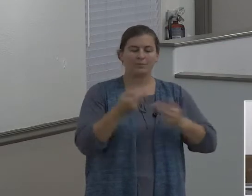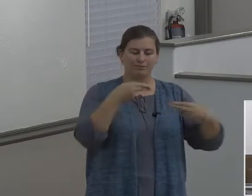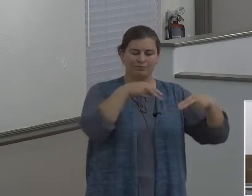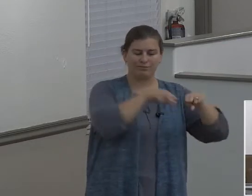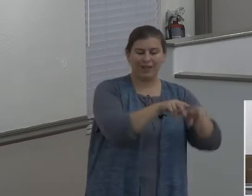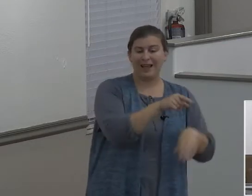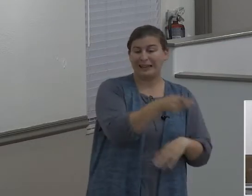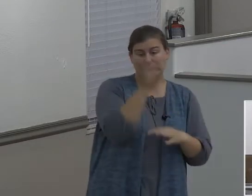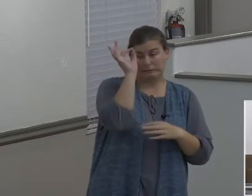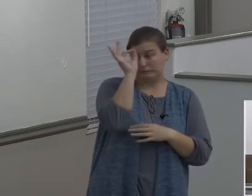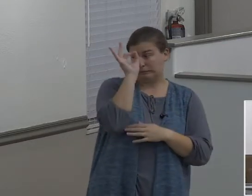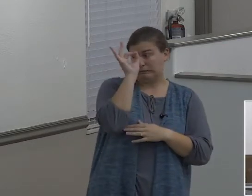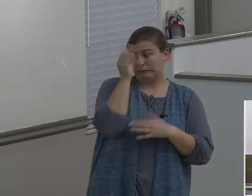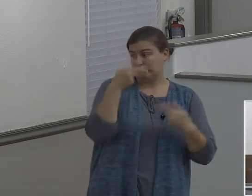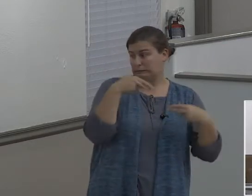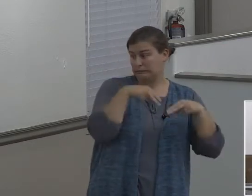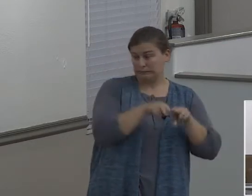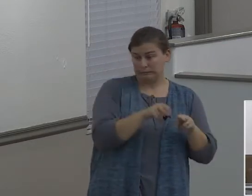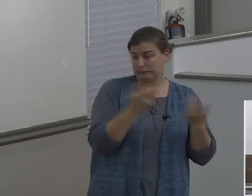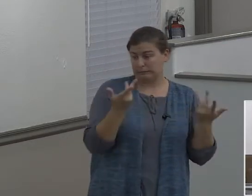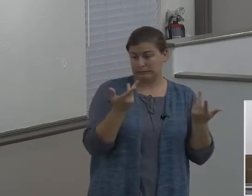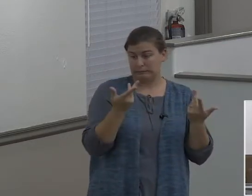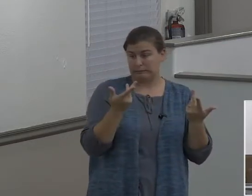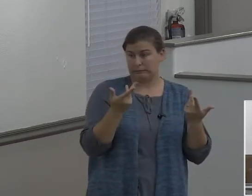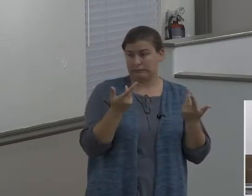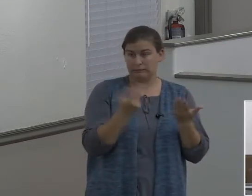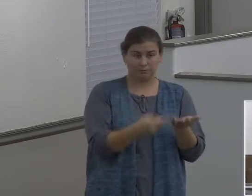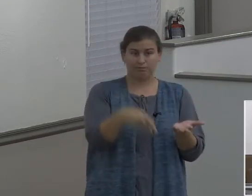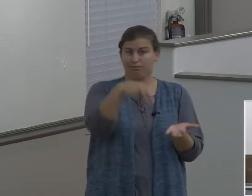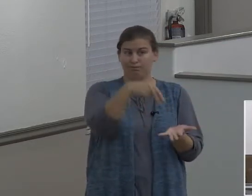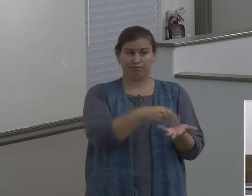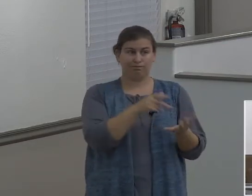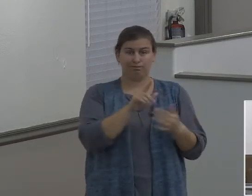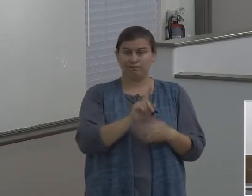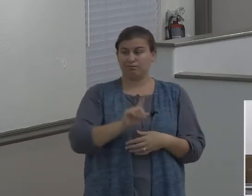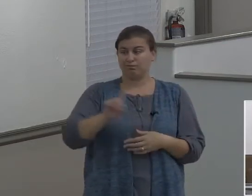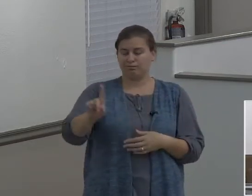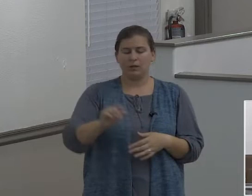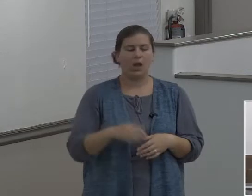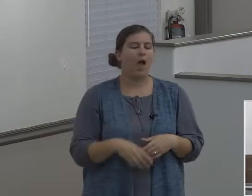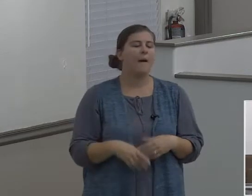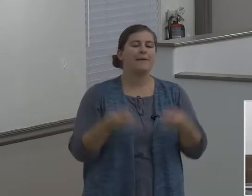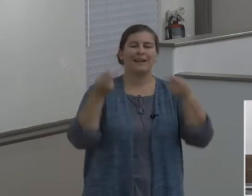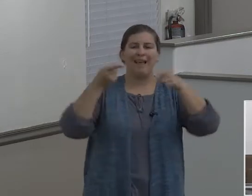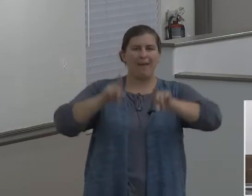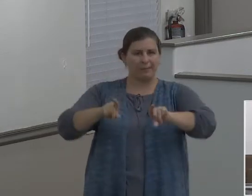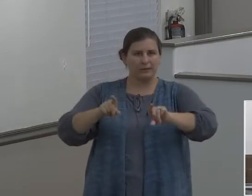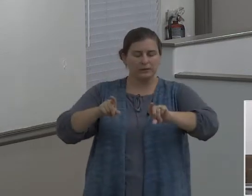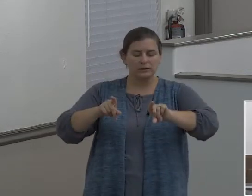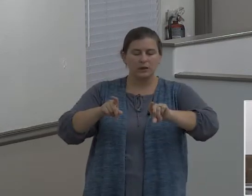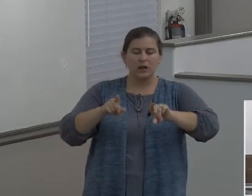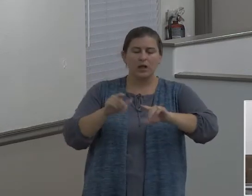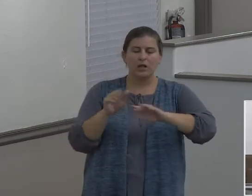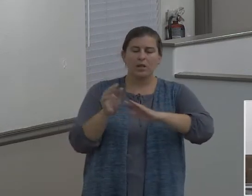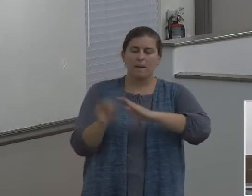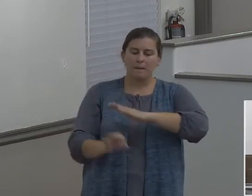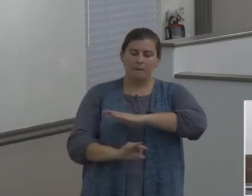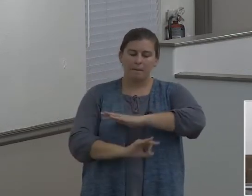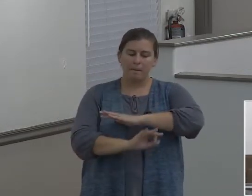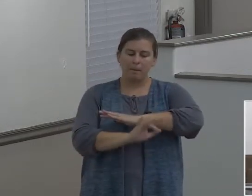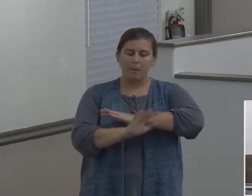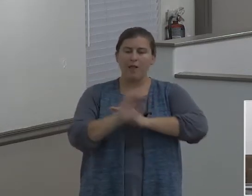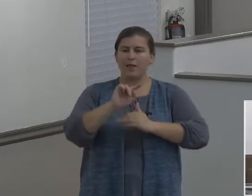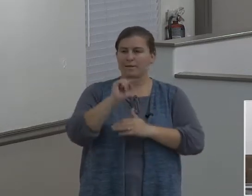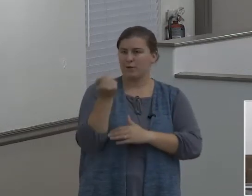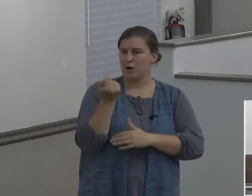when she arose. And it came to pass on the morrow that the firstborn said to the younger, Behold,